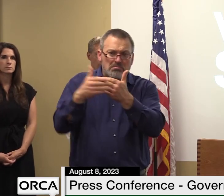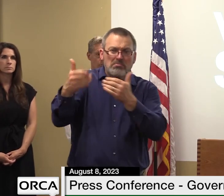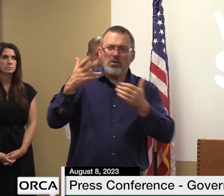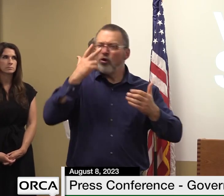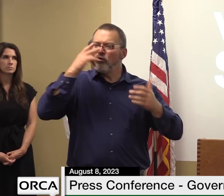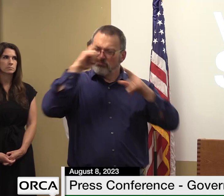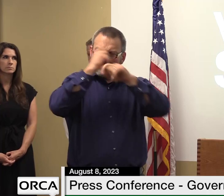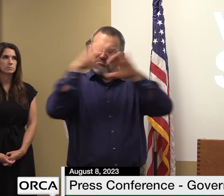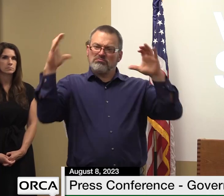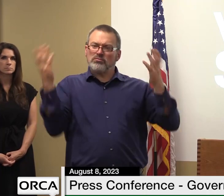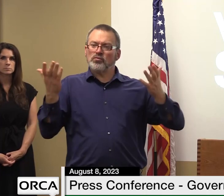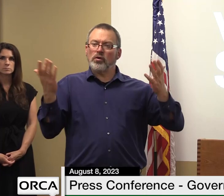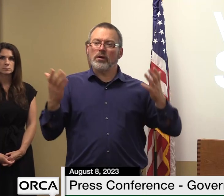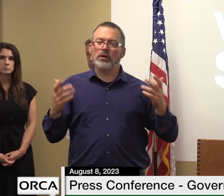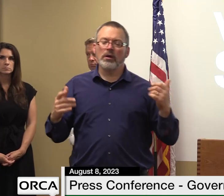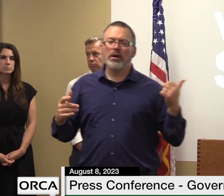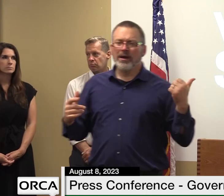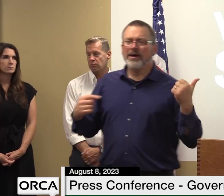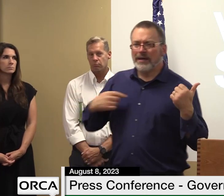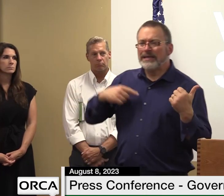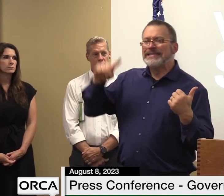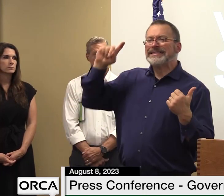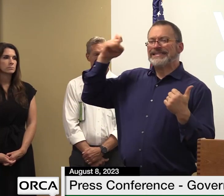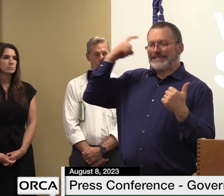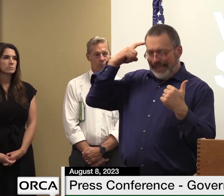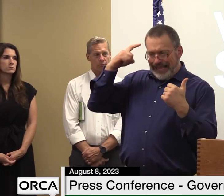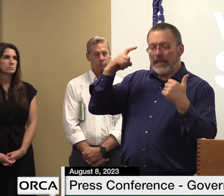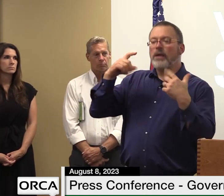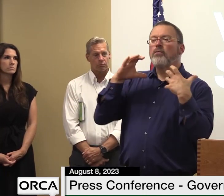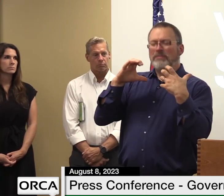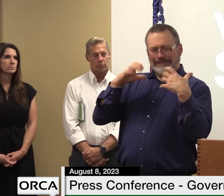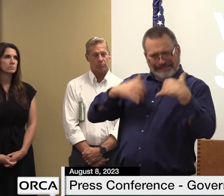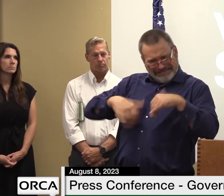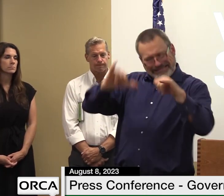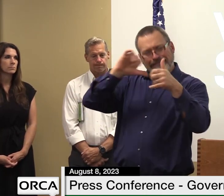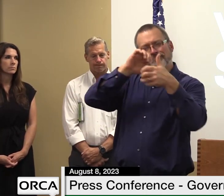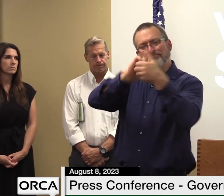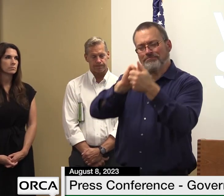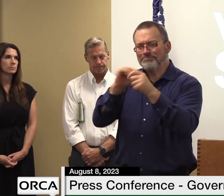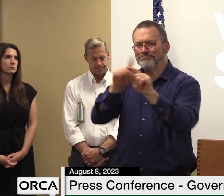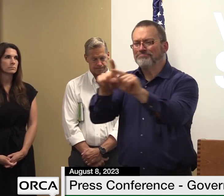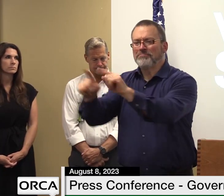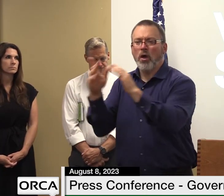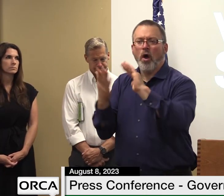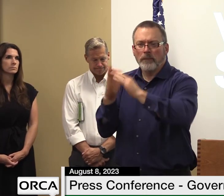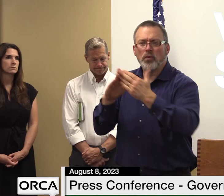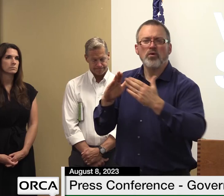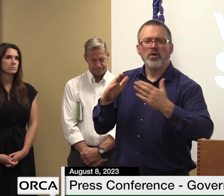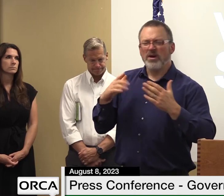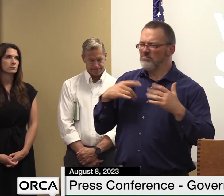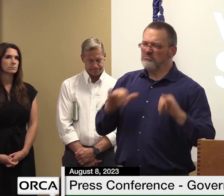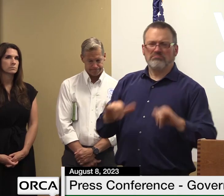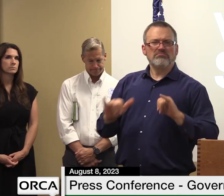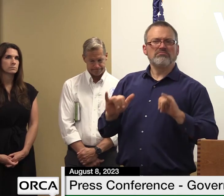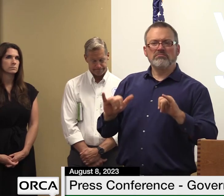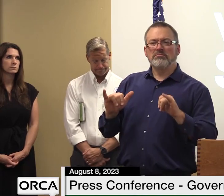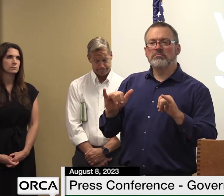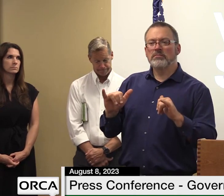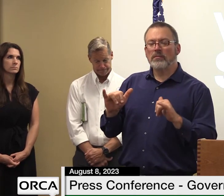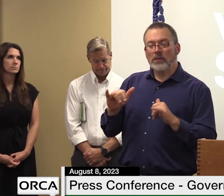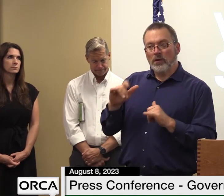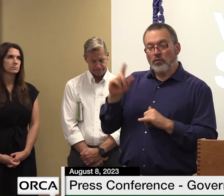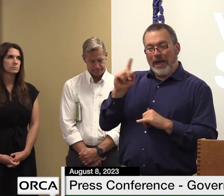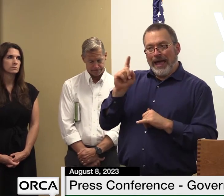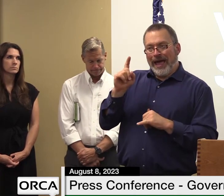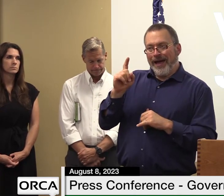and that's what you know this administration what i've been talking about for quite some time especially those rural communities that